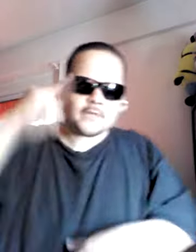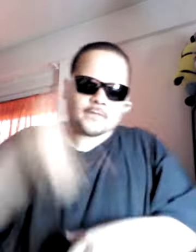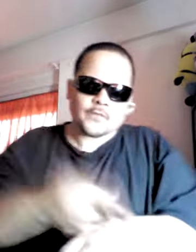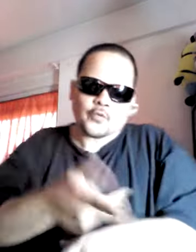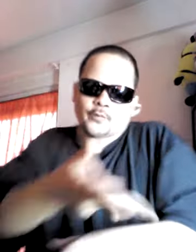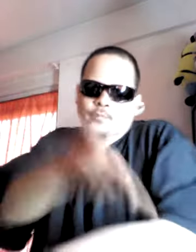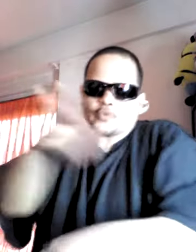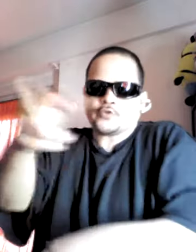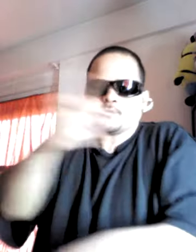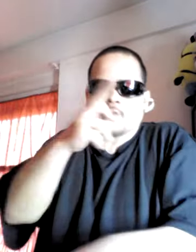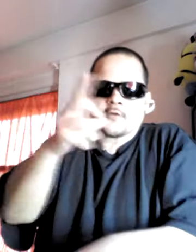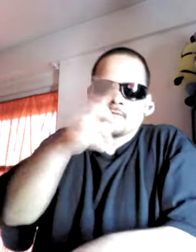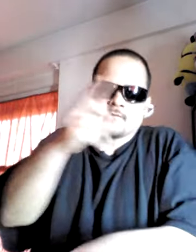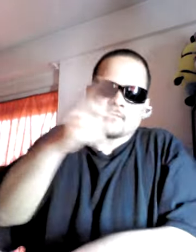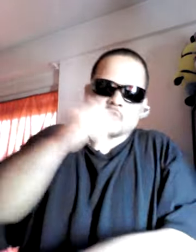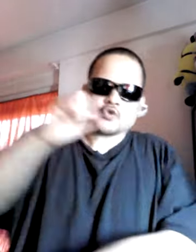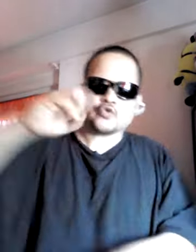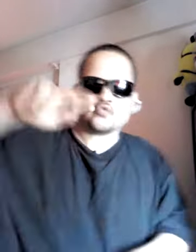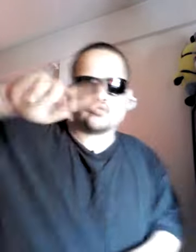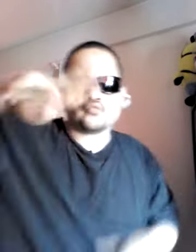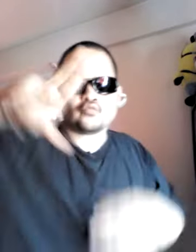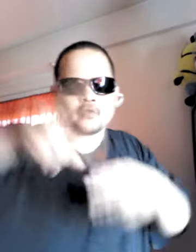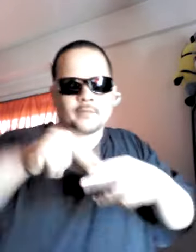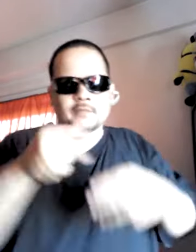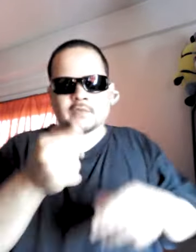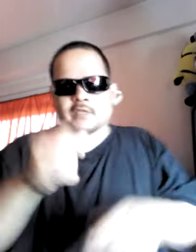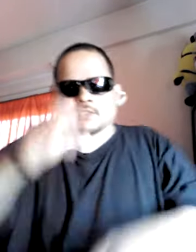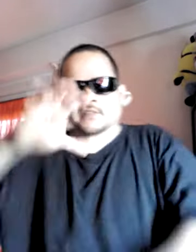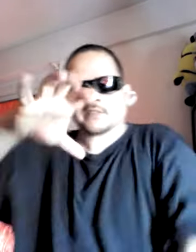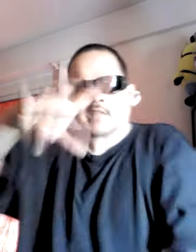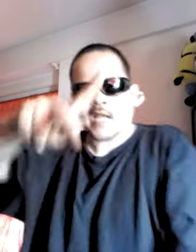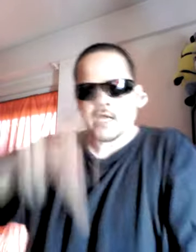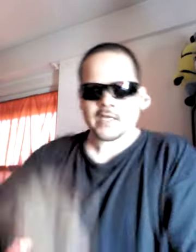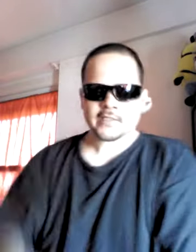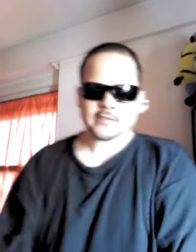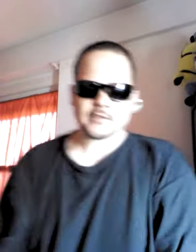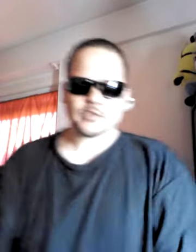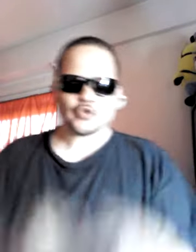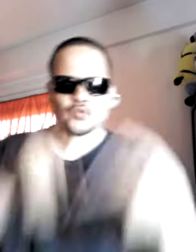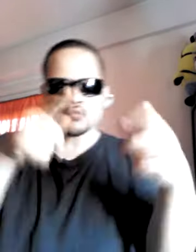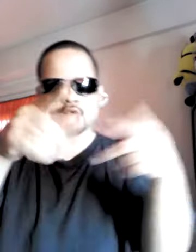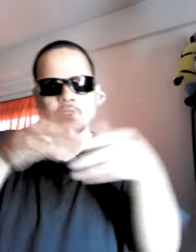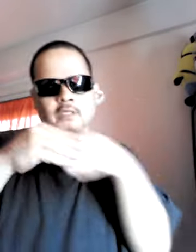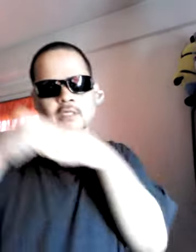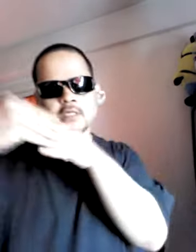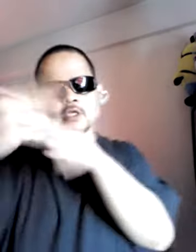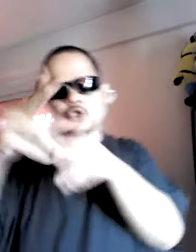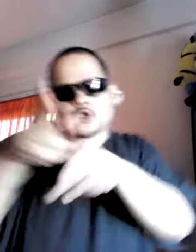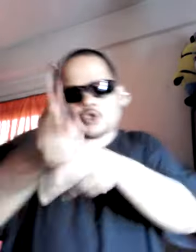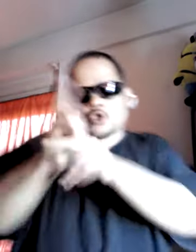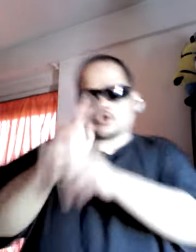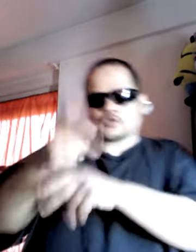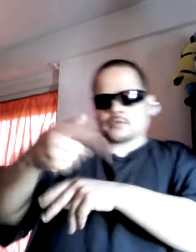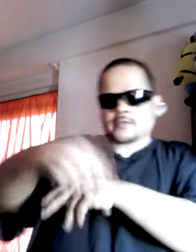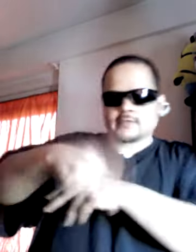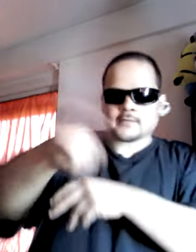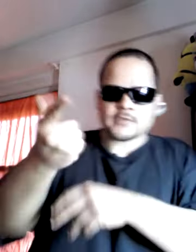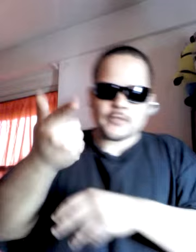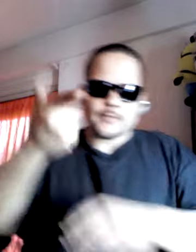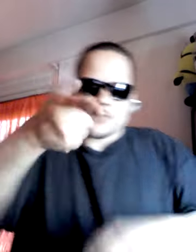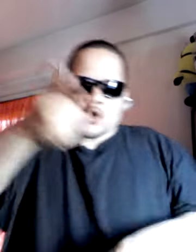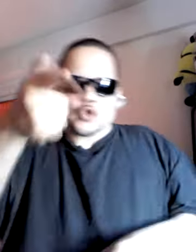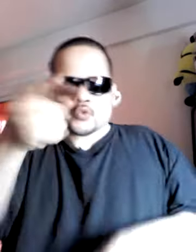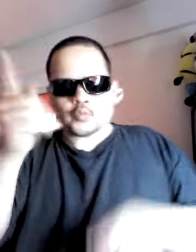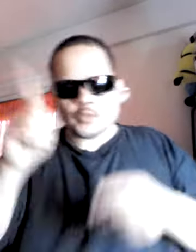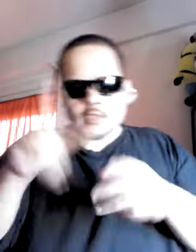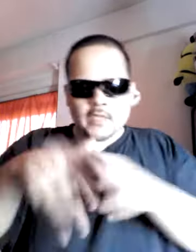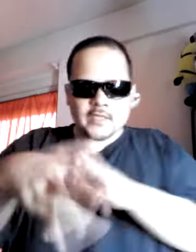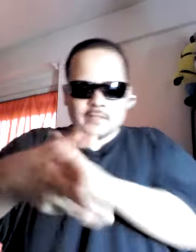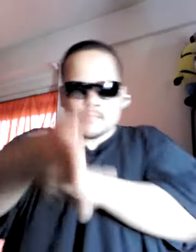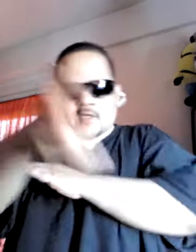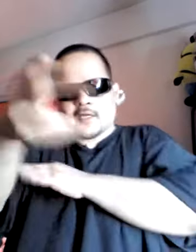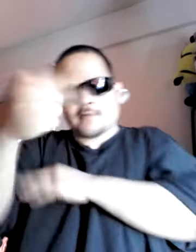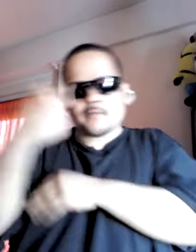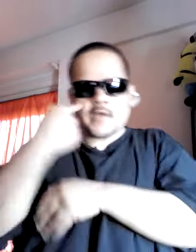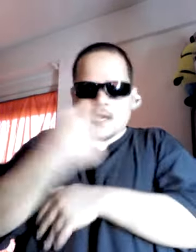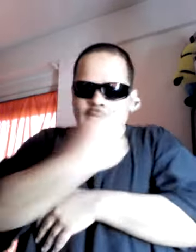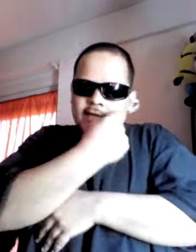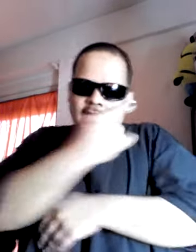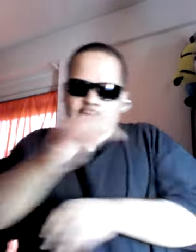on a sneak attack, uh, throw the hollow points into the hot glock Got my eyes on the crib at the end of